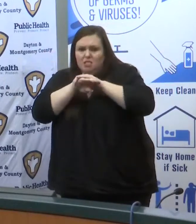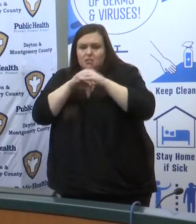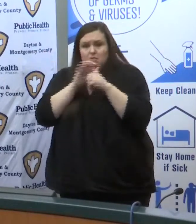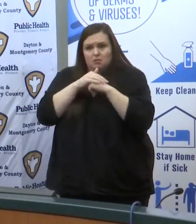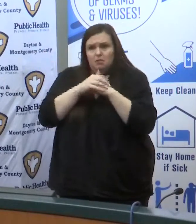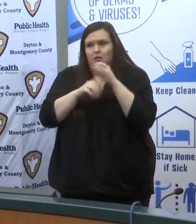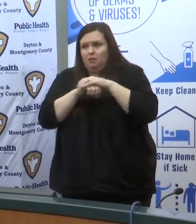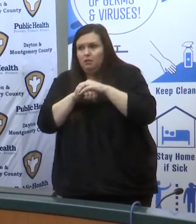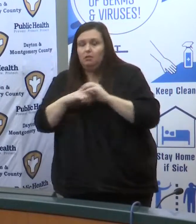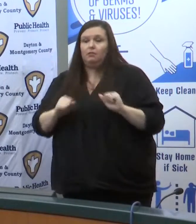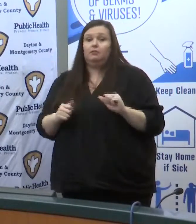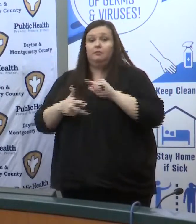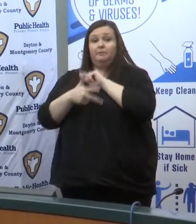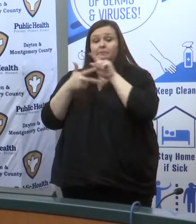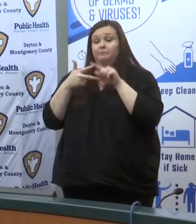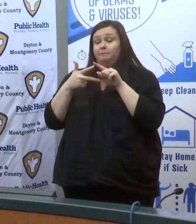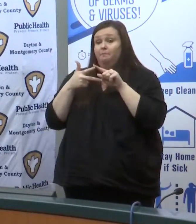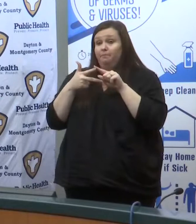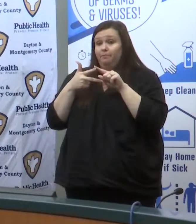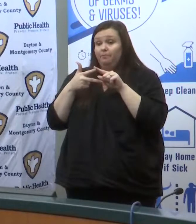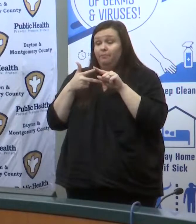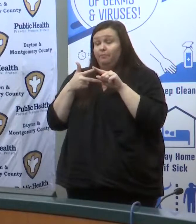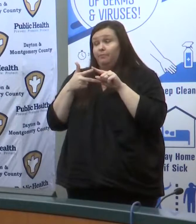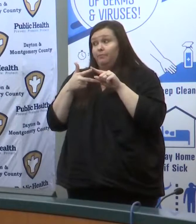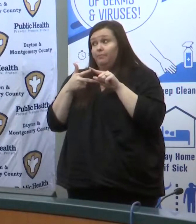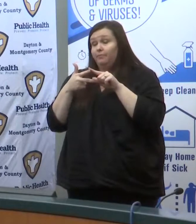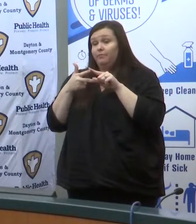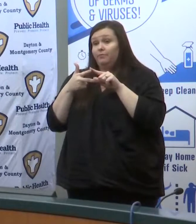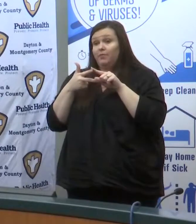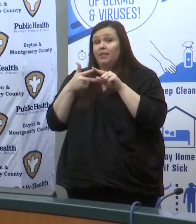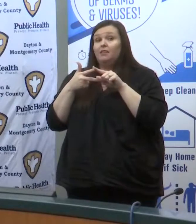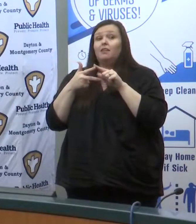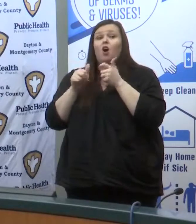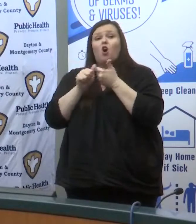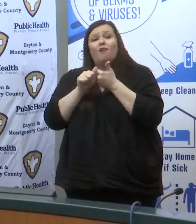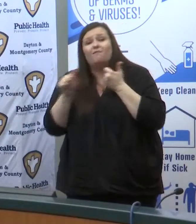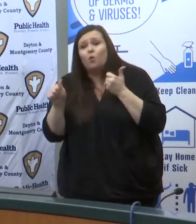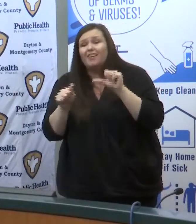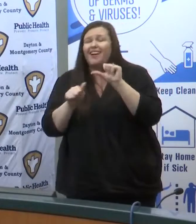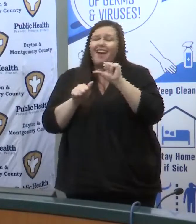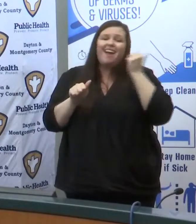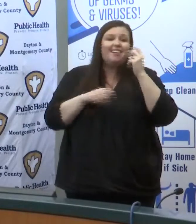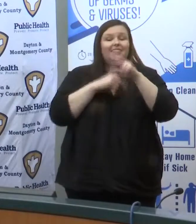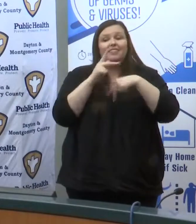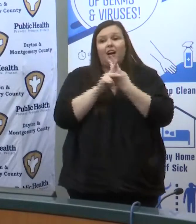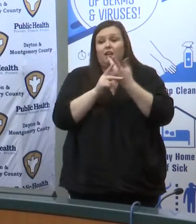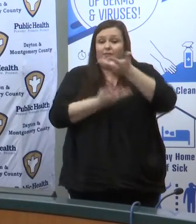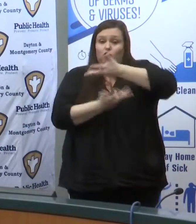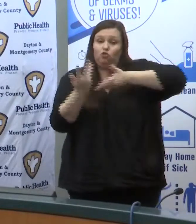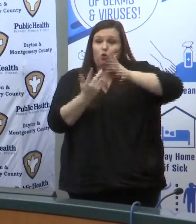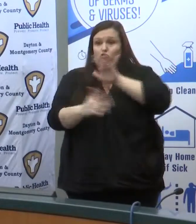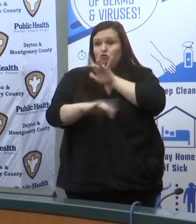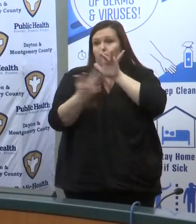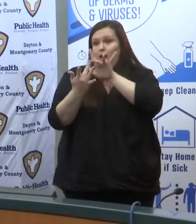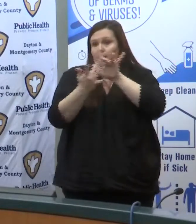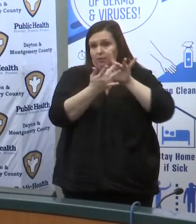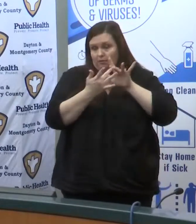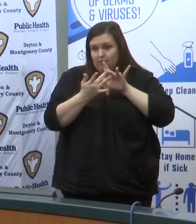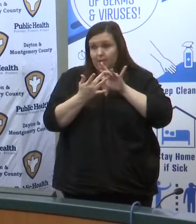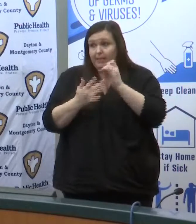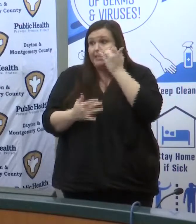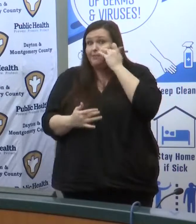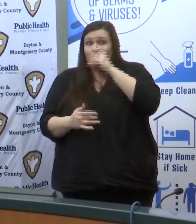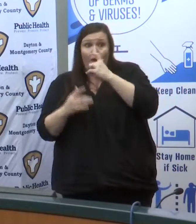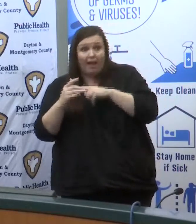avoid any social contact that's not absolutely necessary if you do not have to go